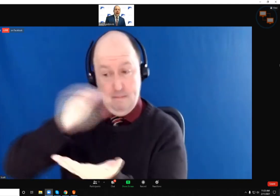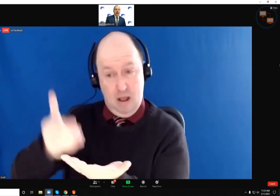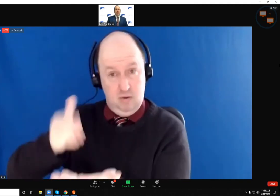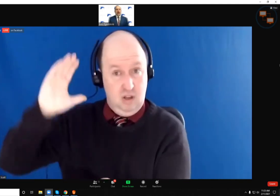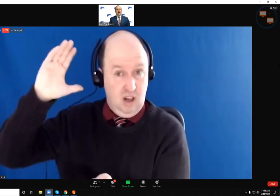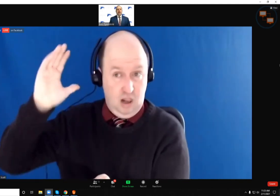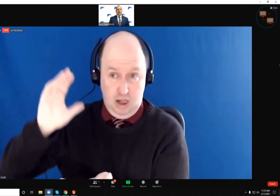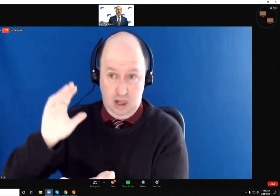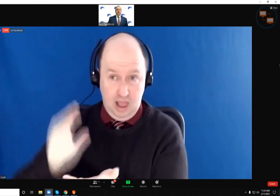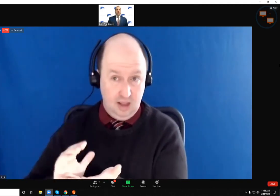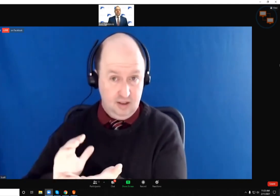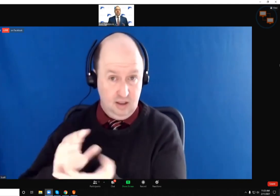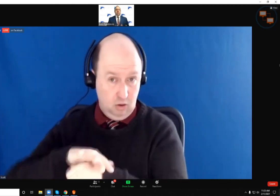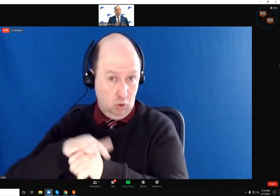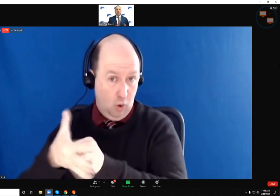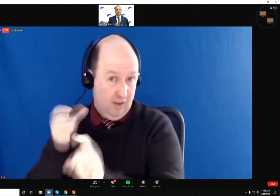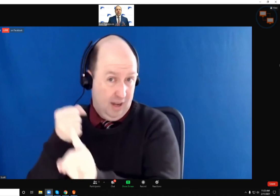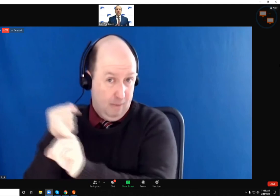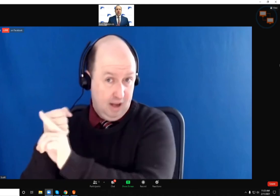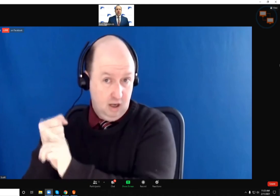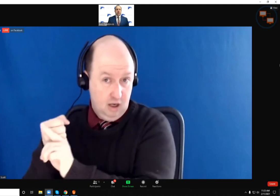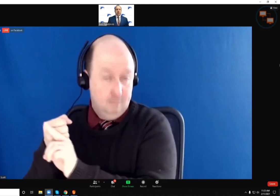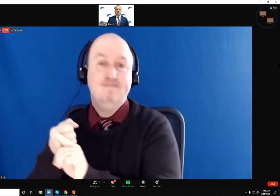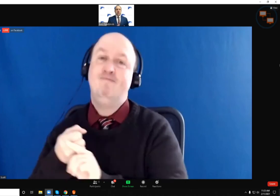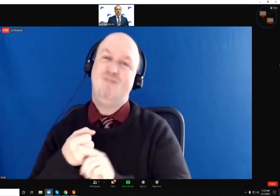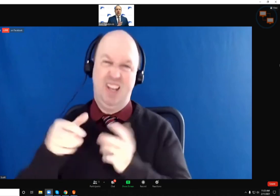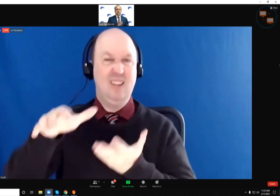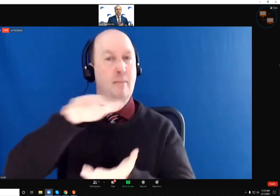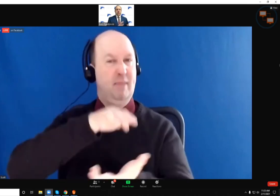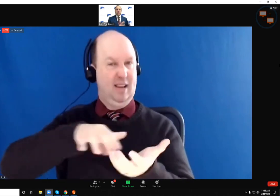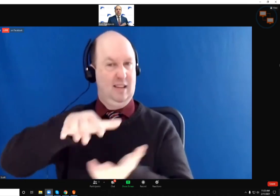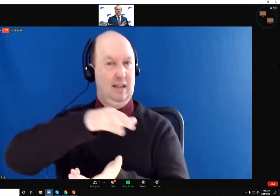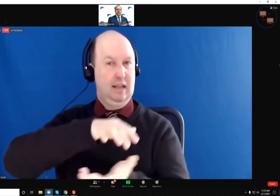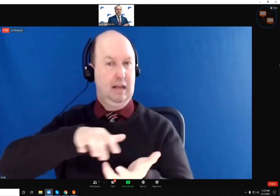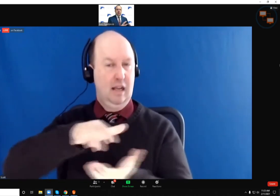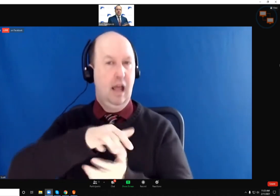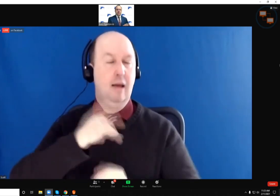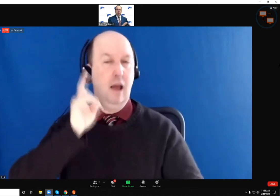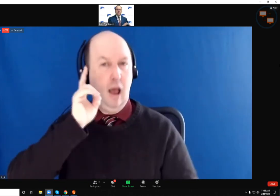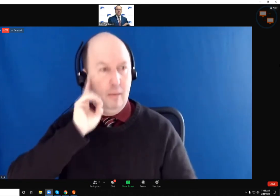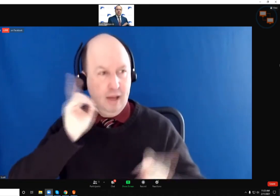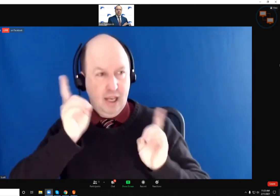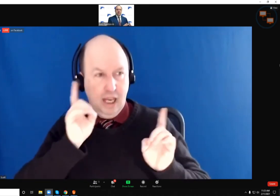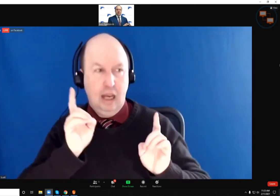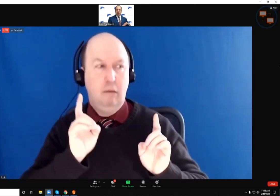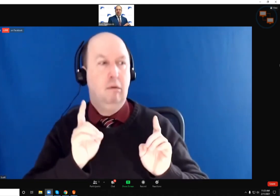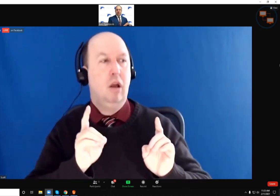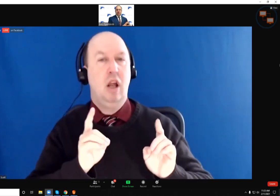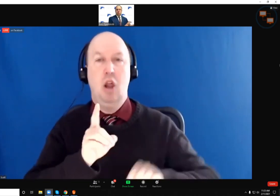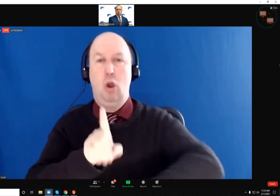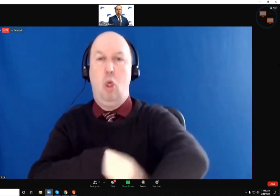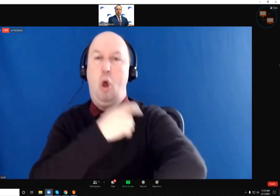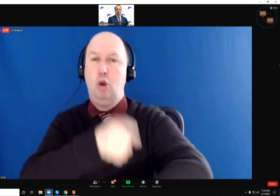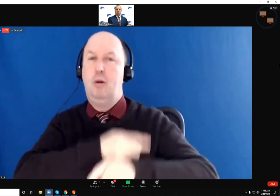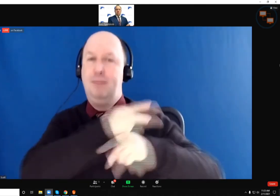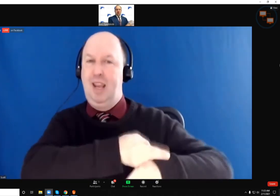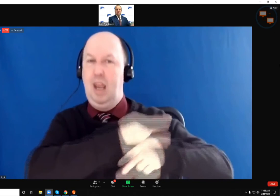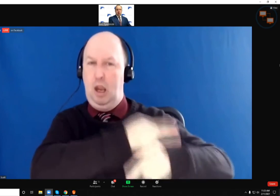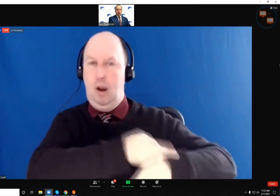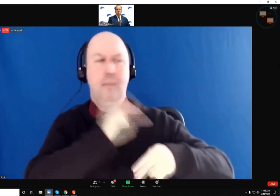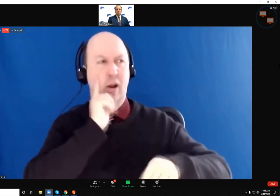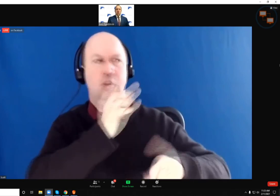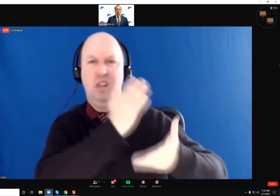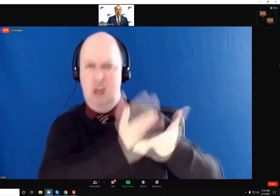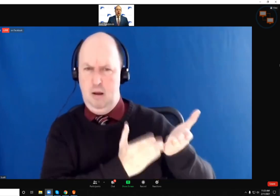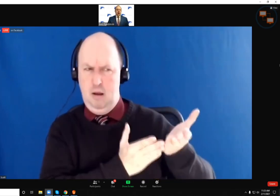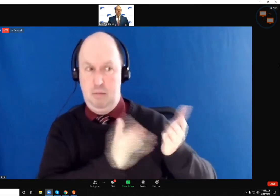Again, I think we're seeing a little bit of mixture here because I'm still hearing some cases in long-term care facilities, but there's nothing like they were months